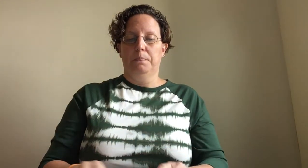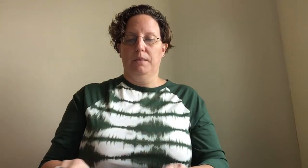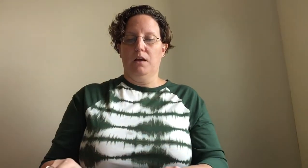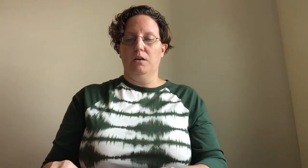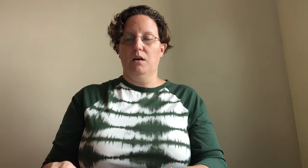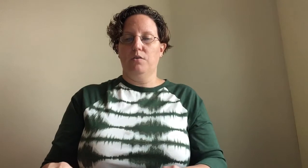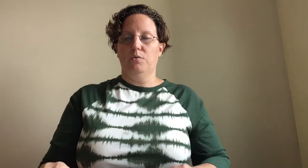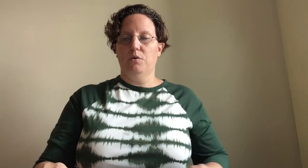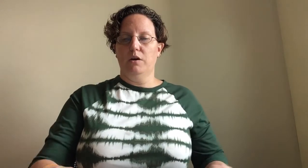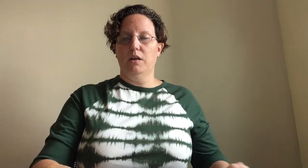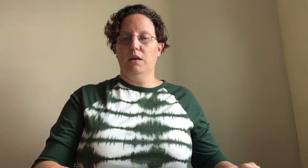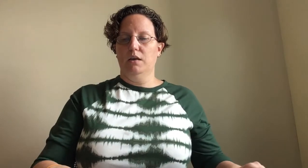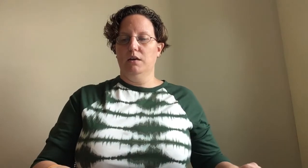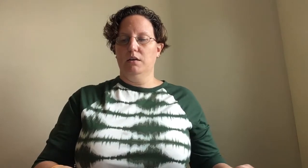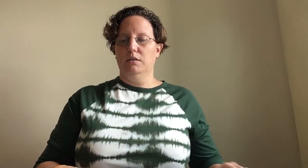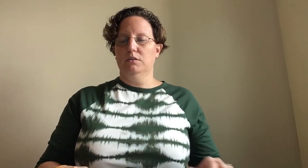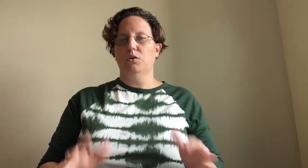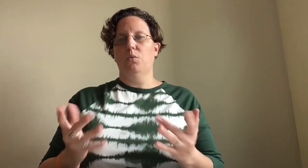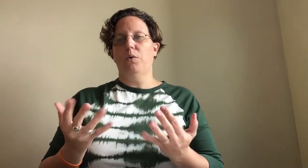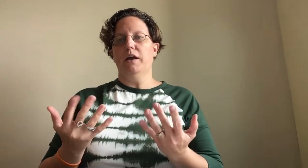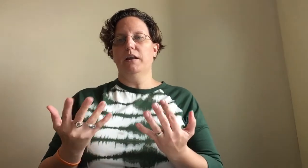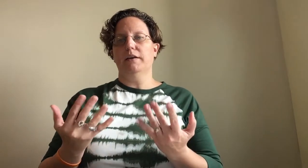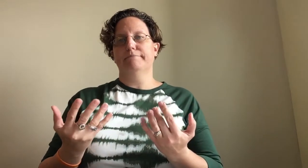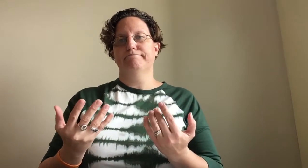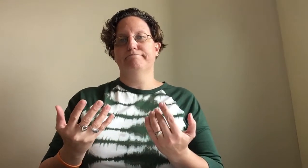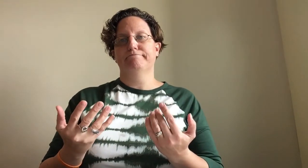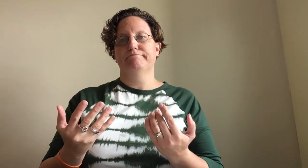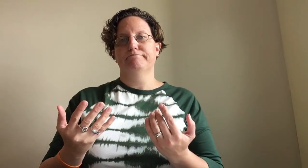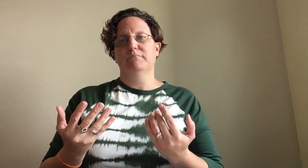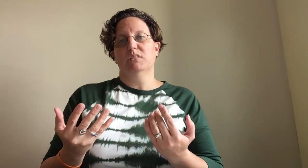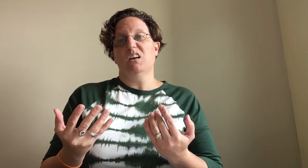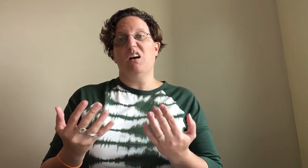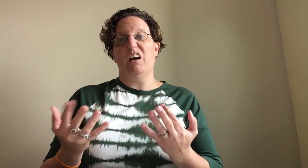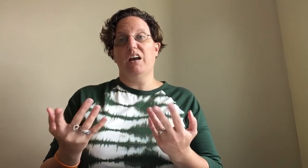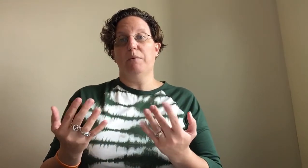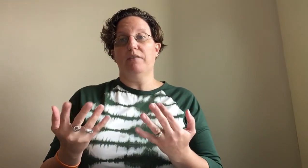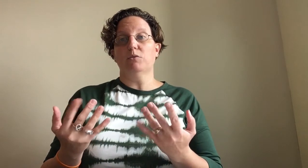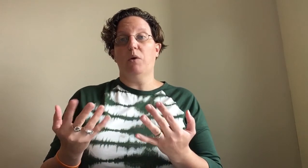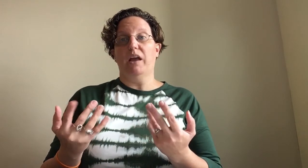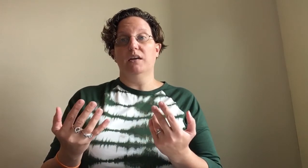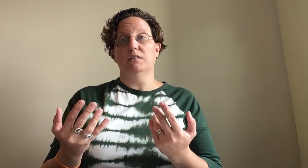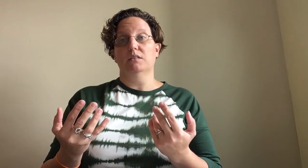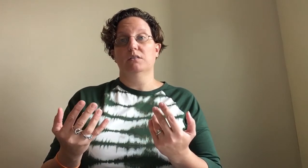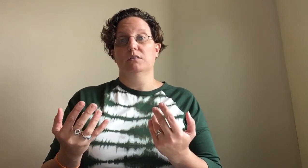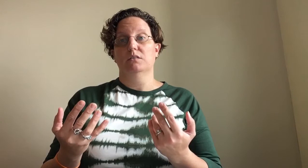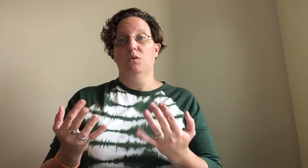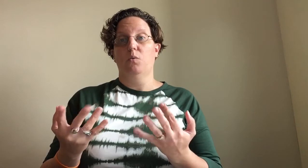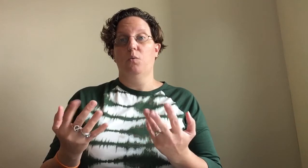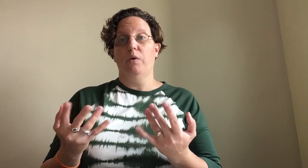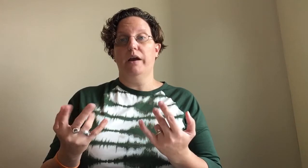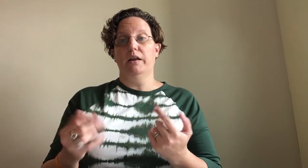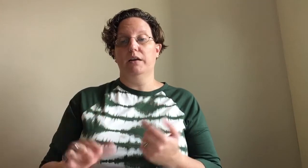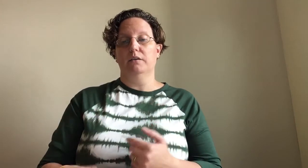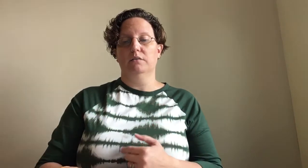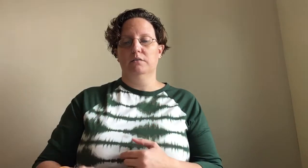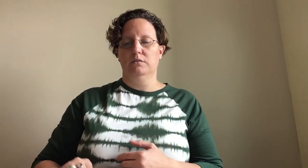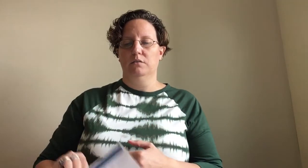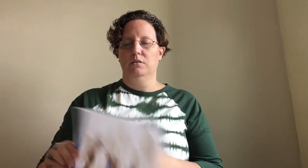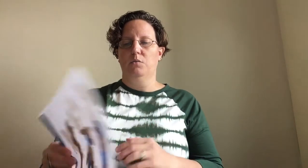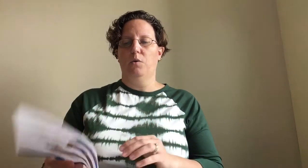Another one is waiting. Sorry, we have to wait. Waiting. We